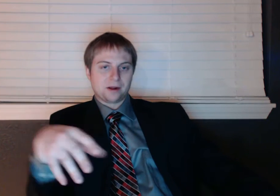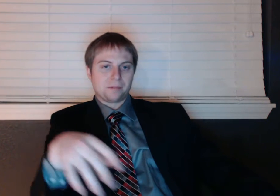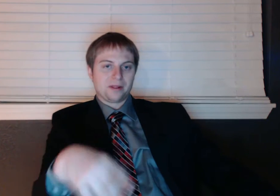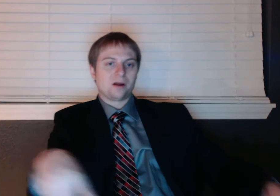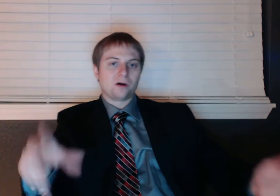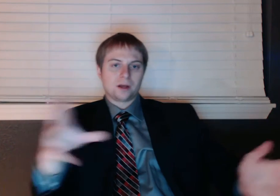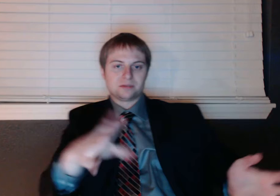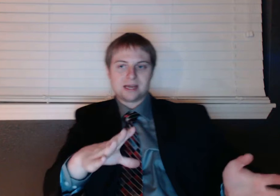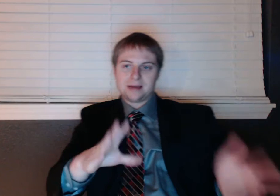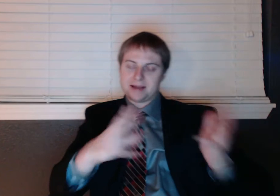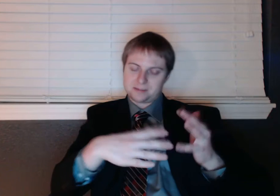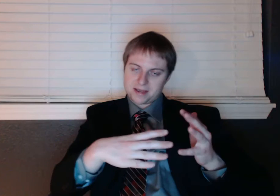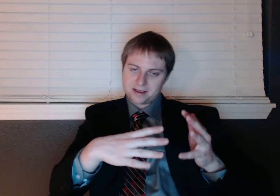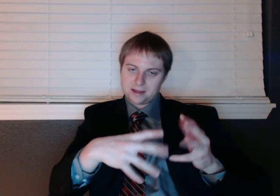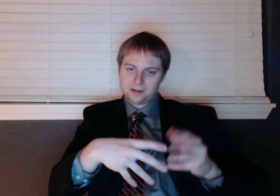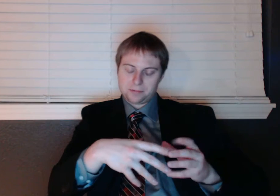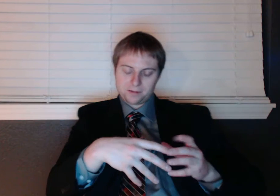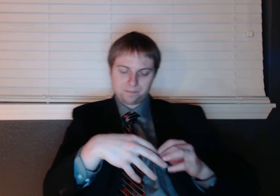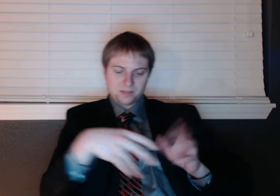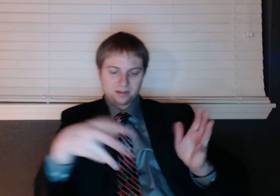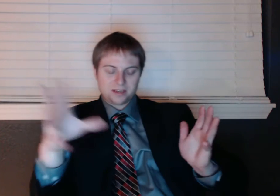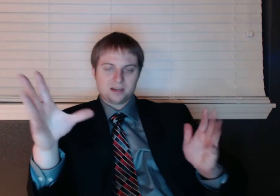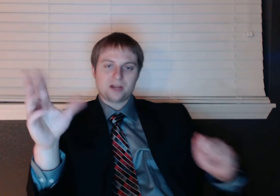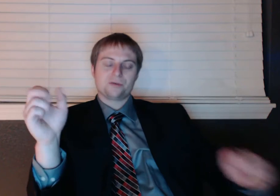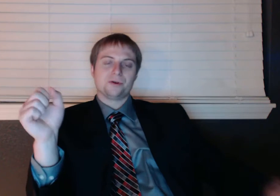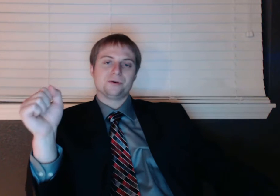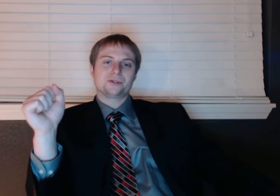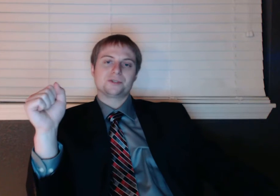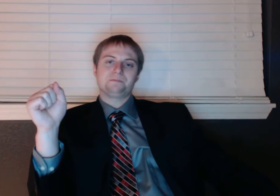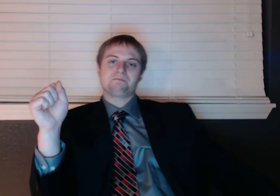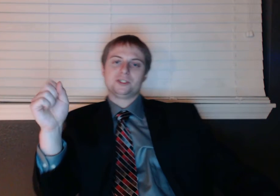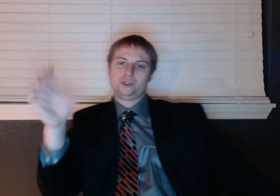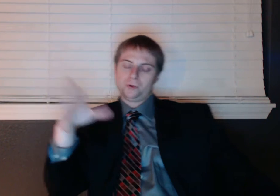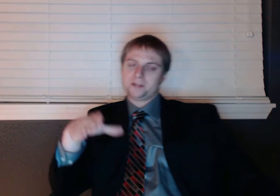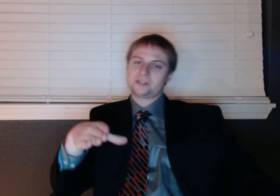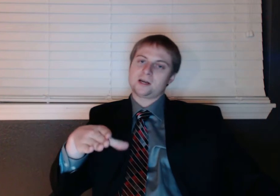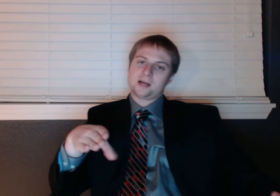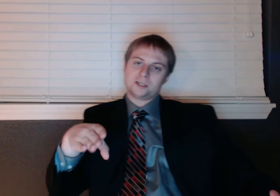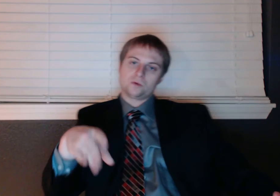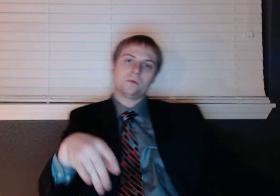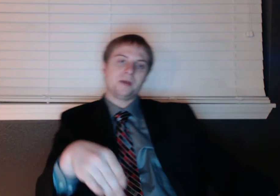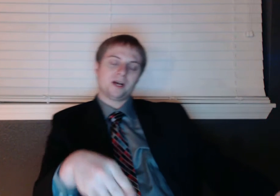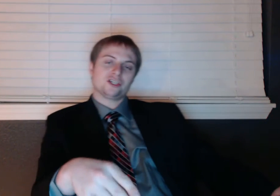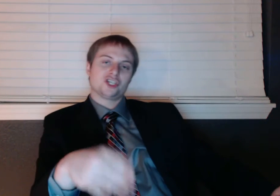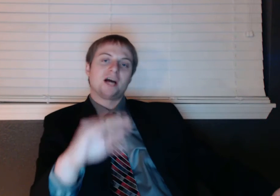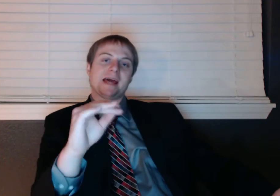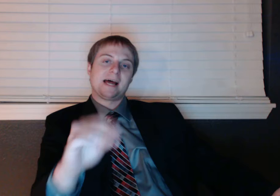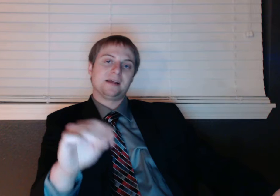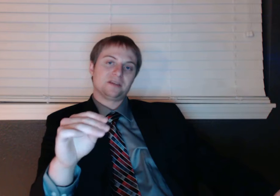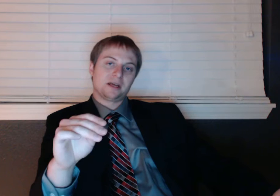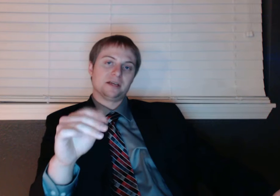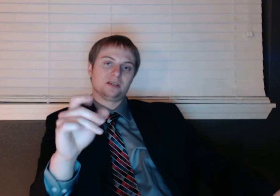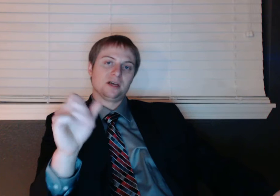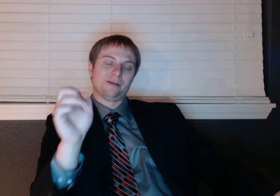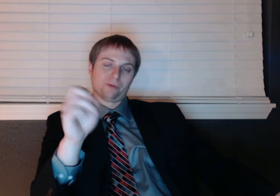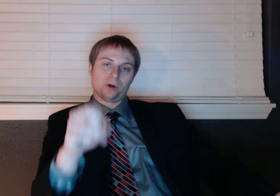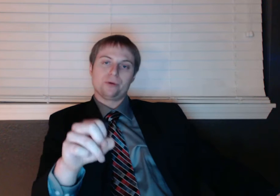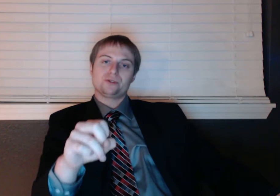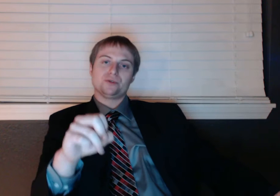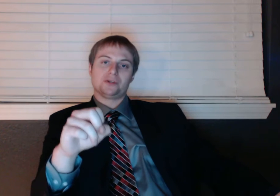there, but it all comes down to back to Megyn Kelly. But in other news, Julian Assange will be on Sean Hannity tonight. And for all those who